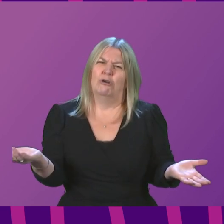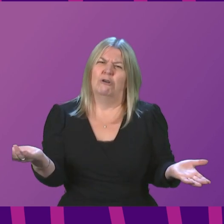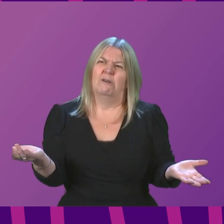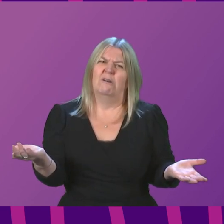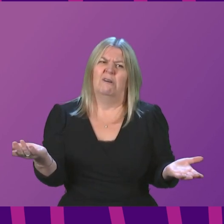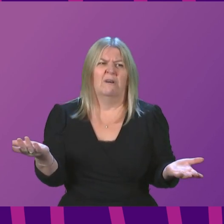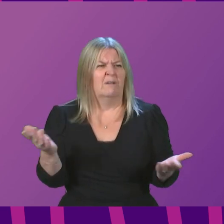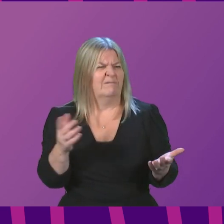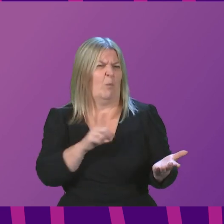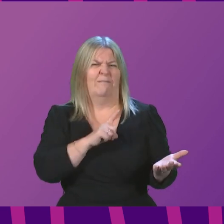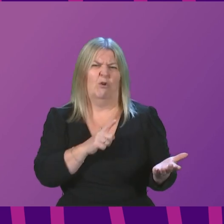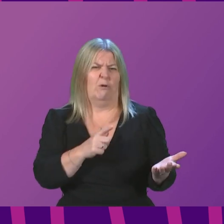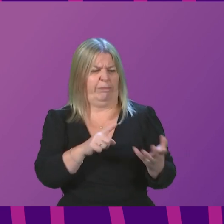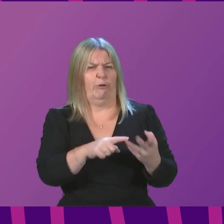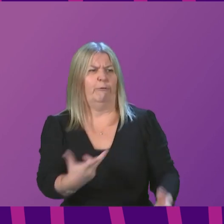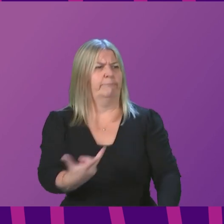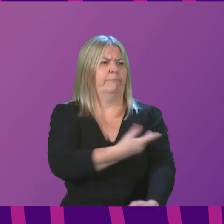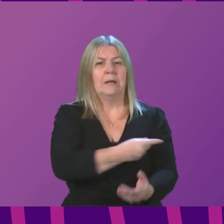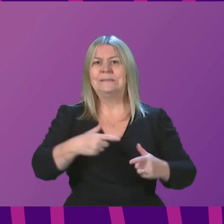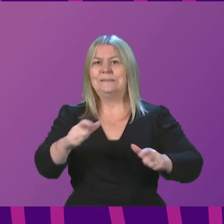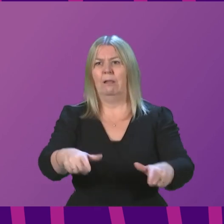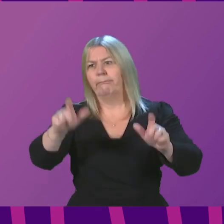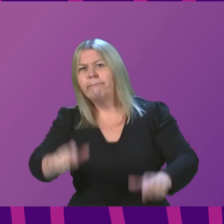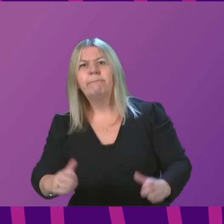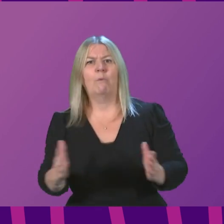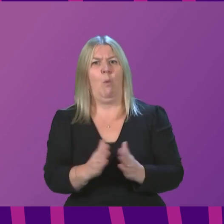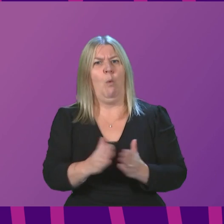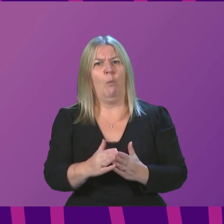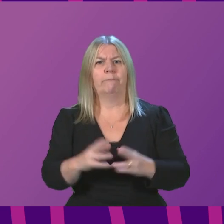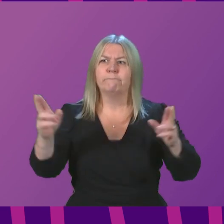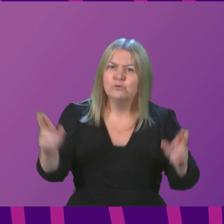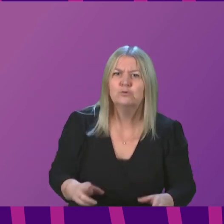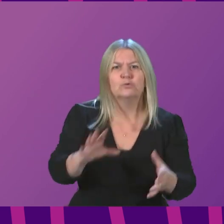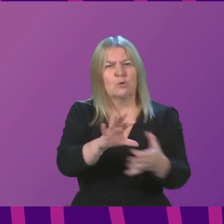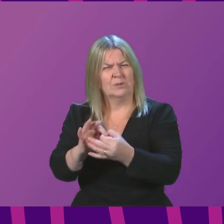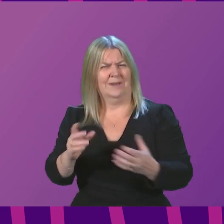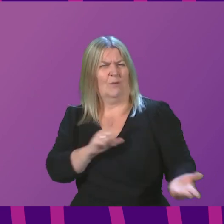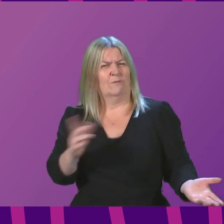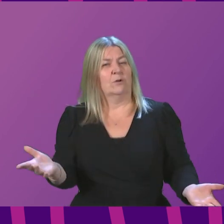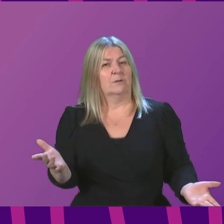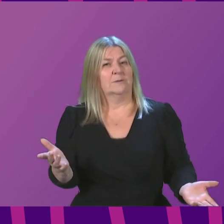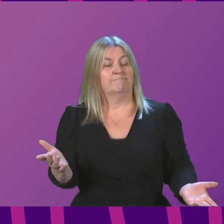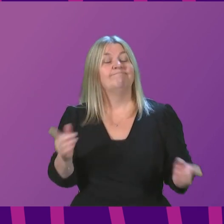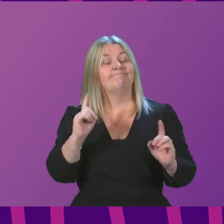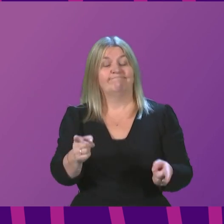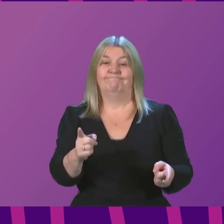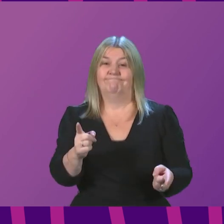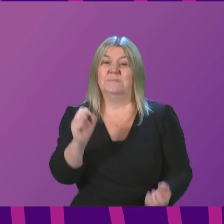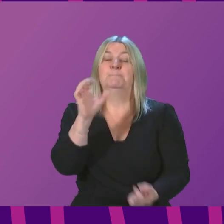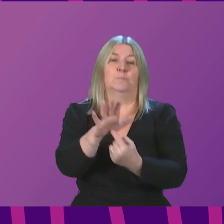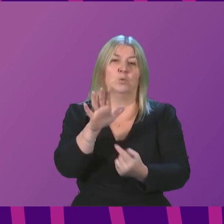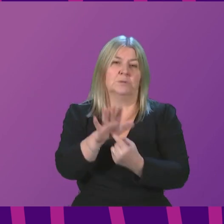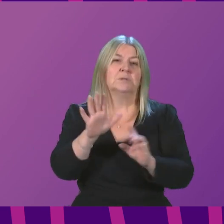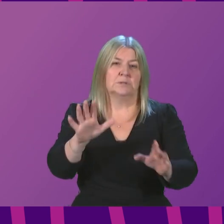activities for a period. I understand that question, but it is the answer that is vital for all of us to understand.